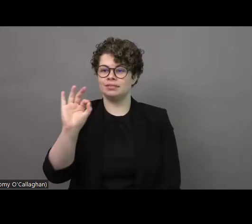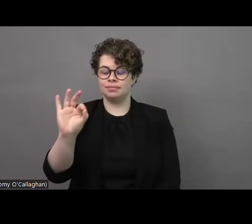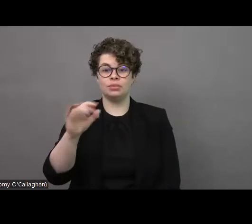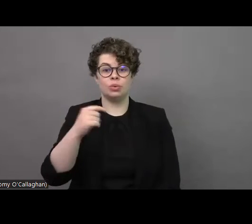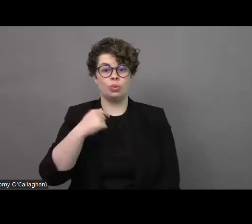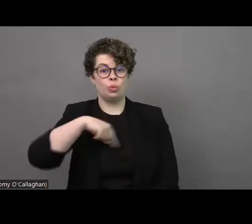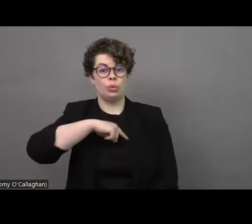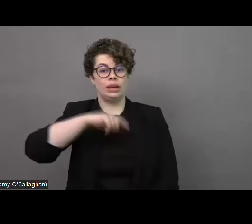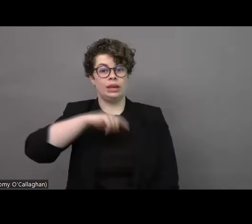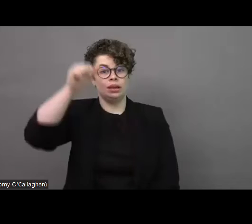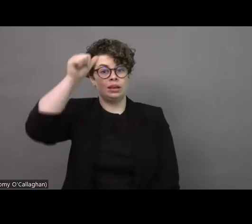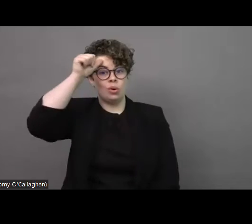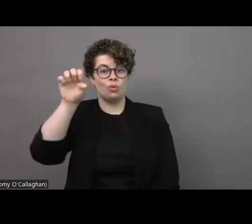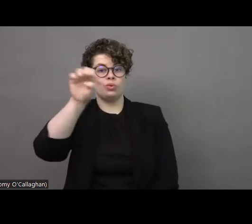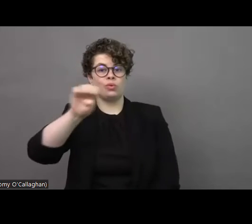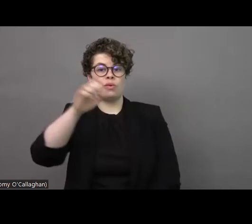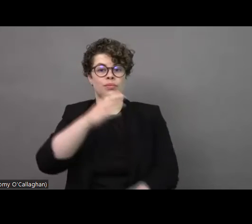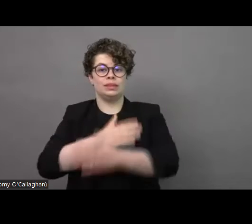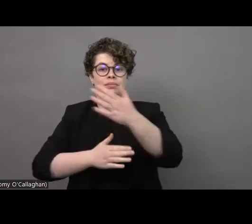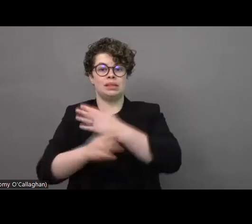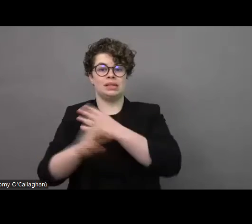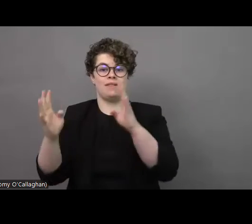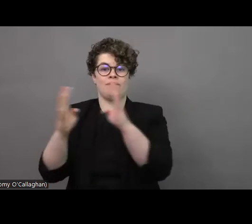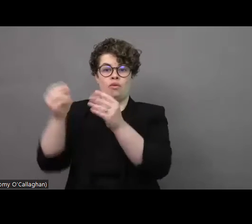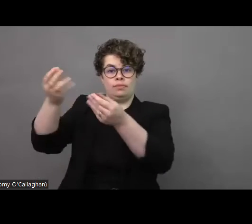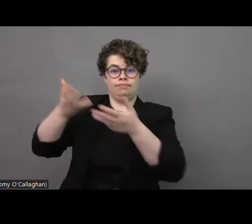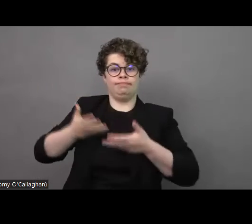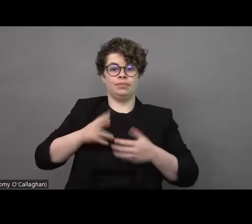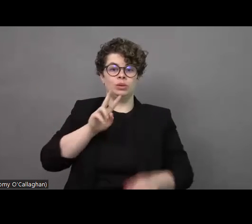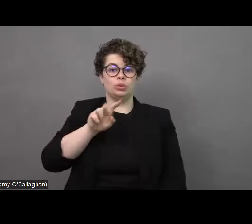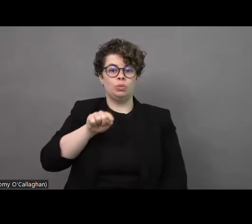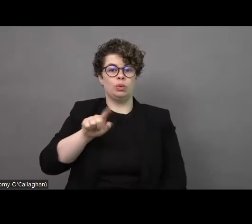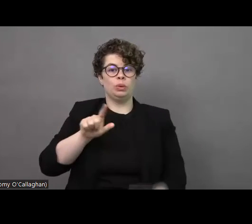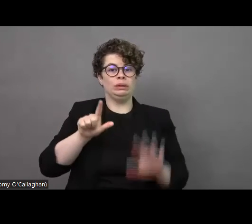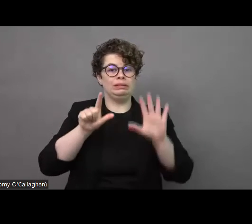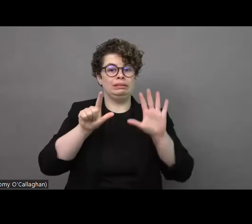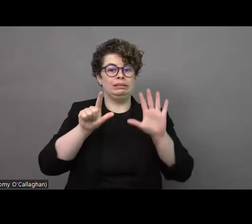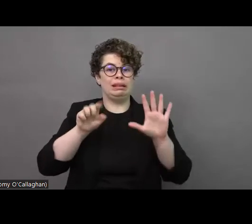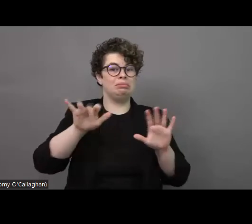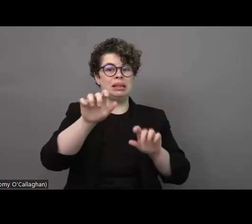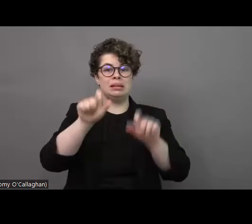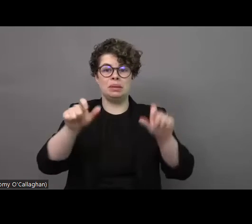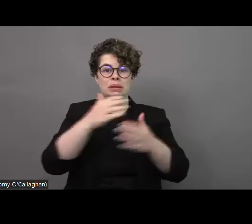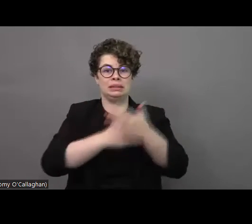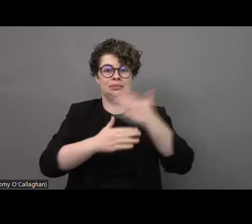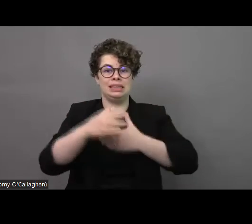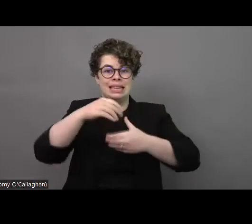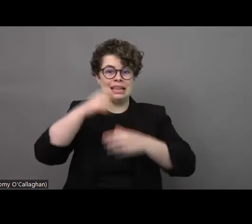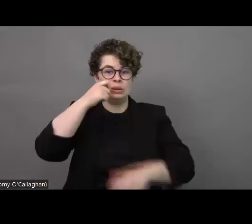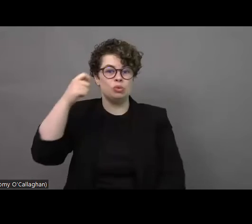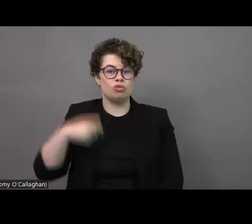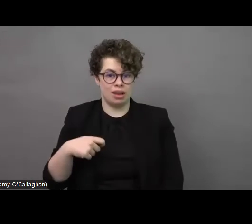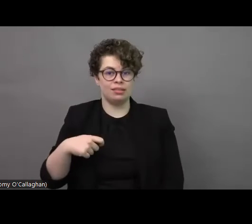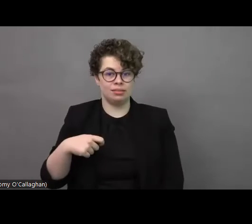that there are estimates of around 2.7 million persons with disabilities in Ukraine. Inclusion Europe